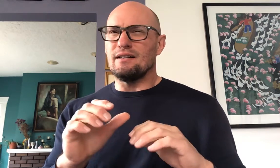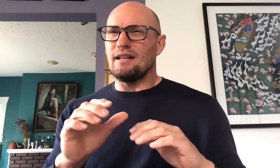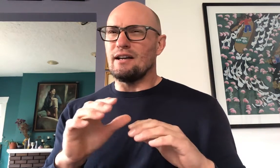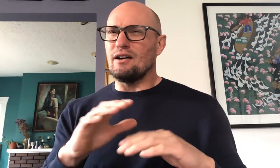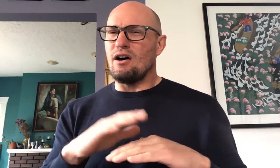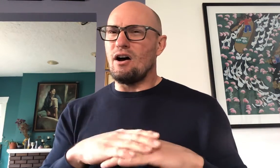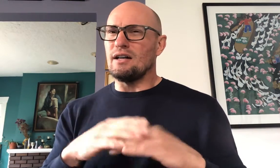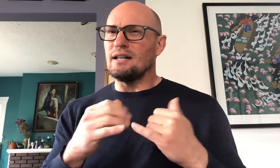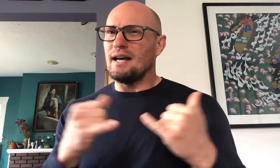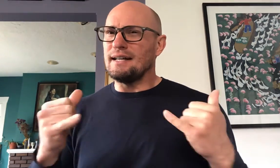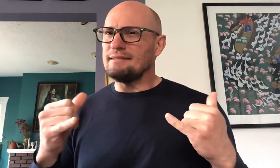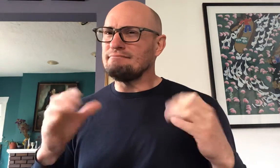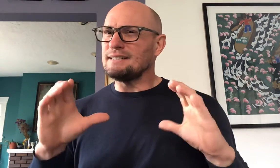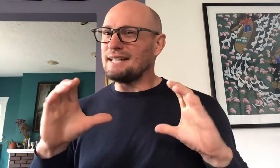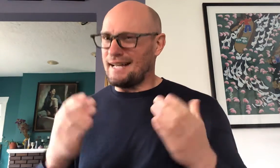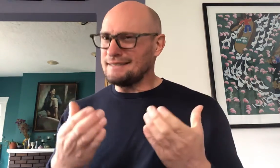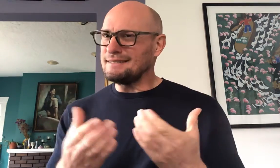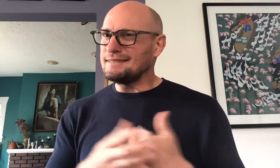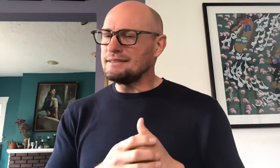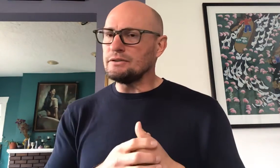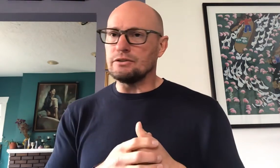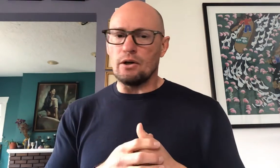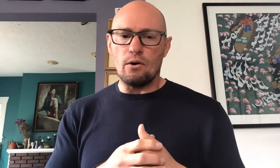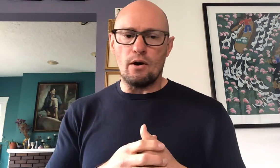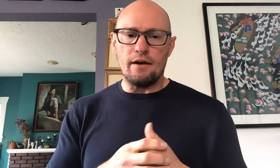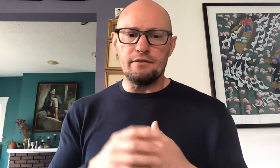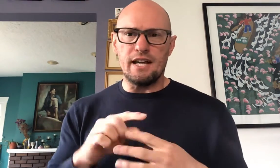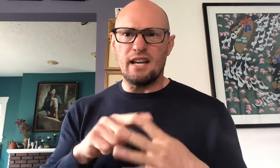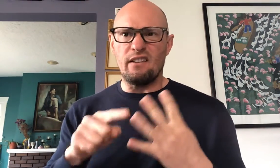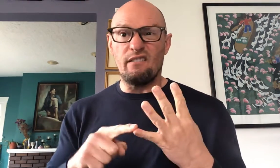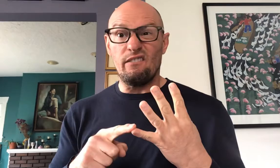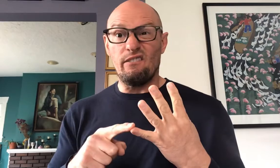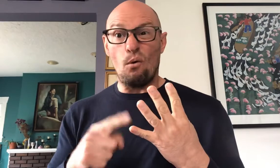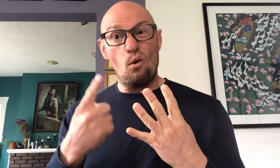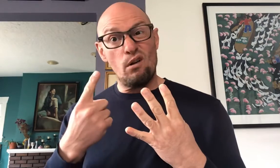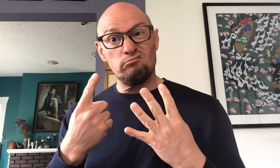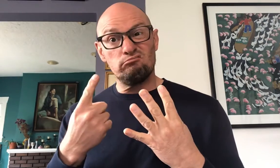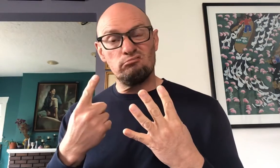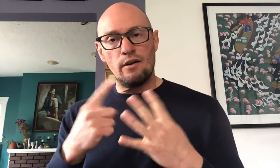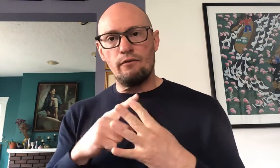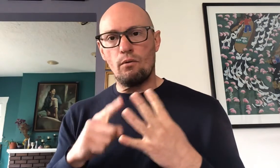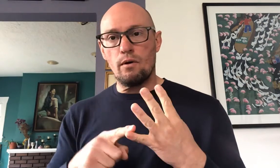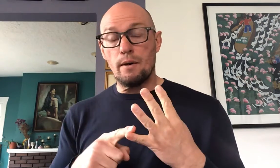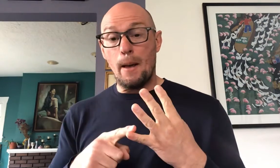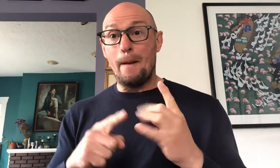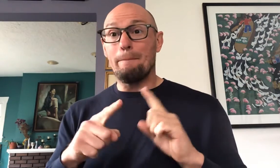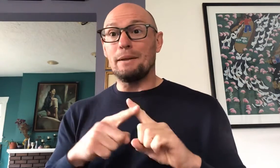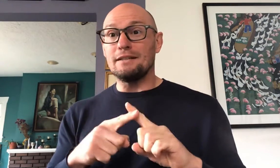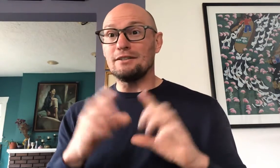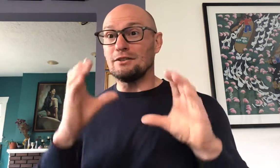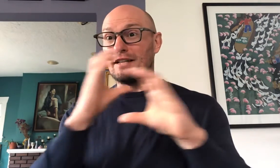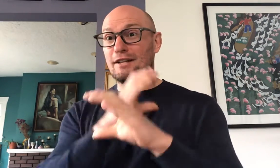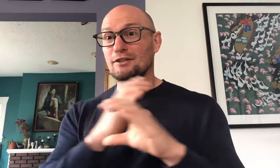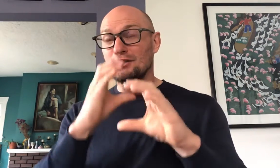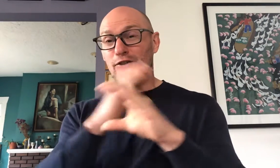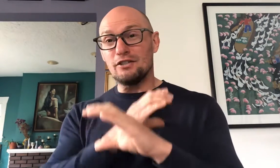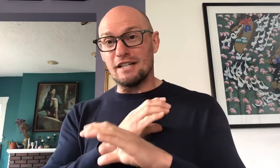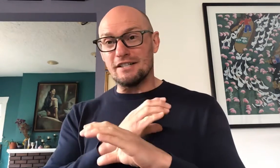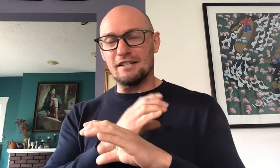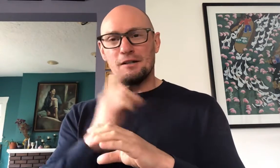like online classes so I've taken four four plus there's like a search engine